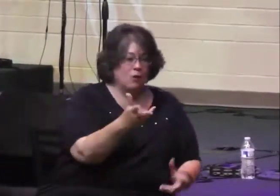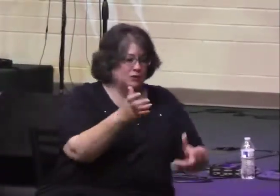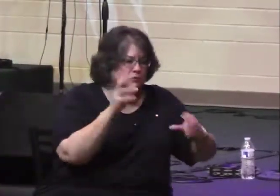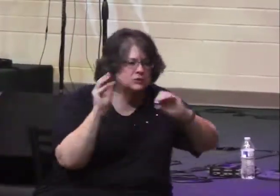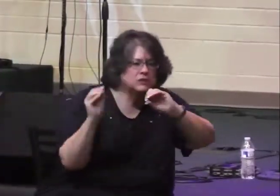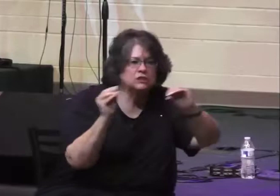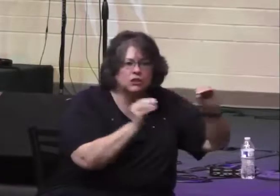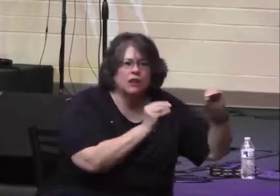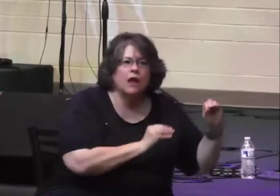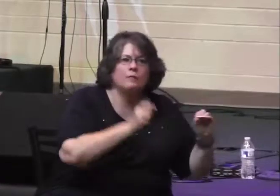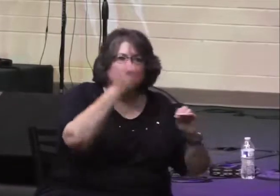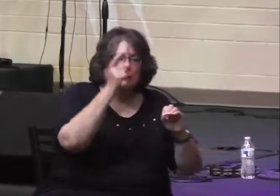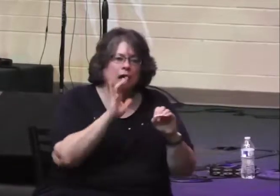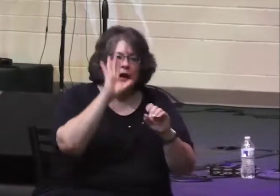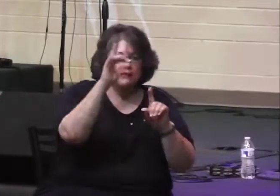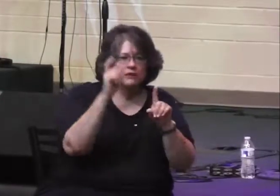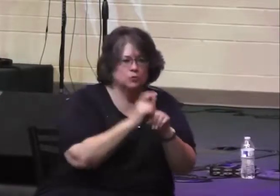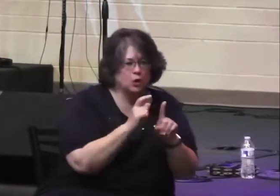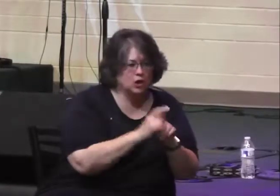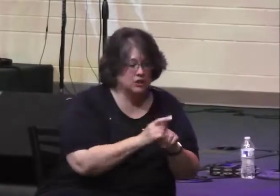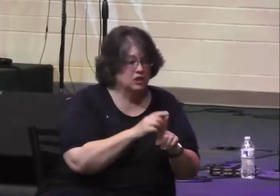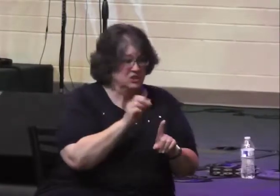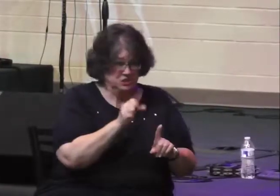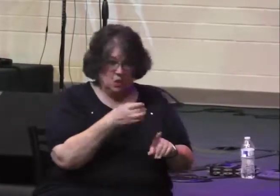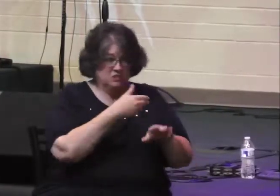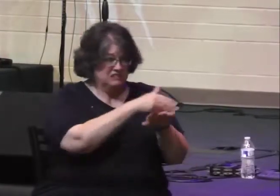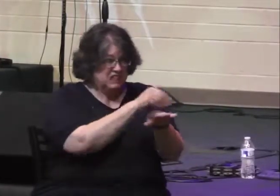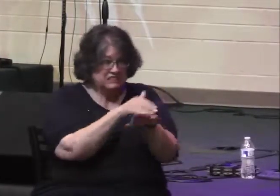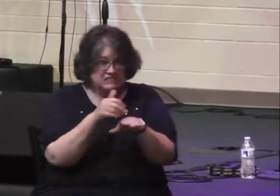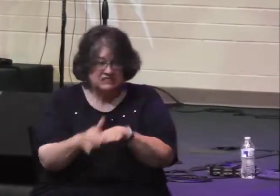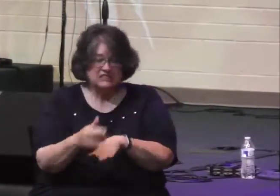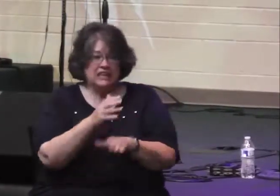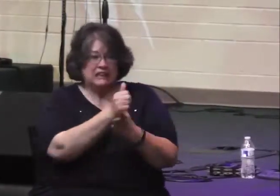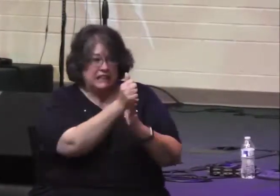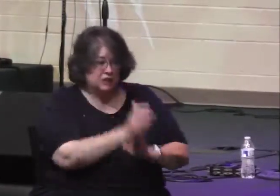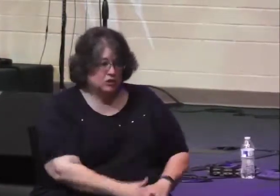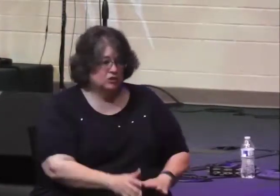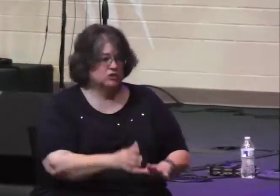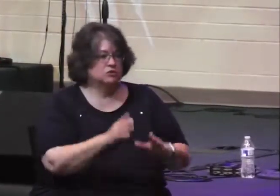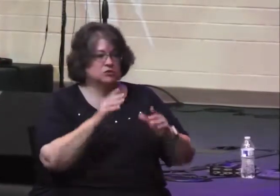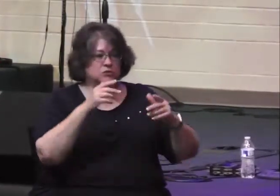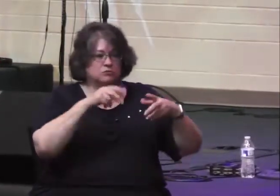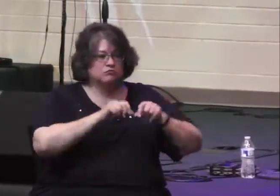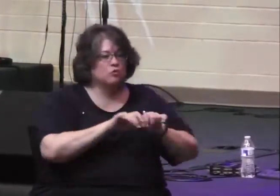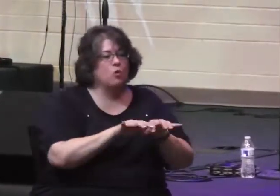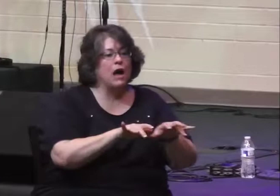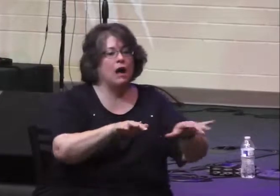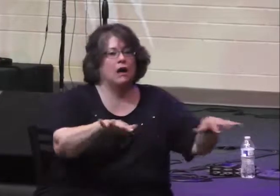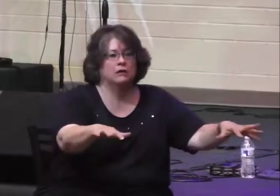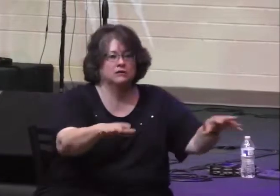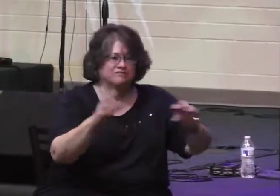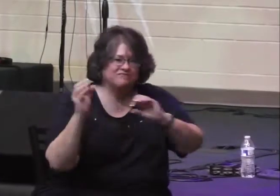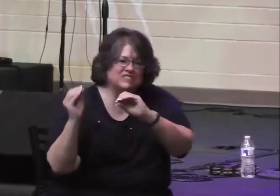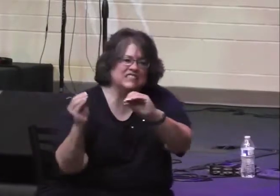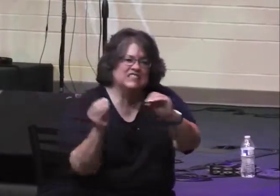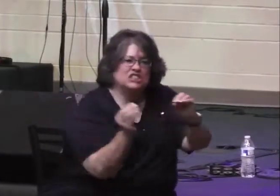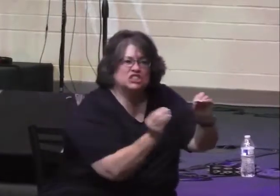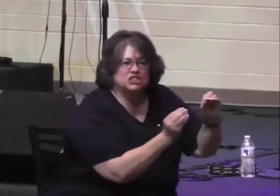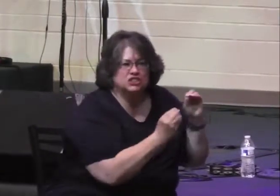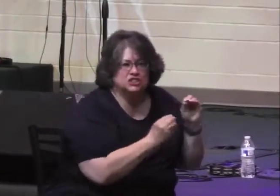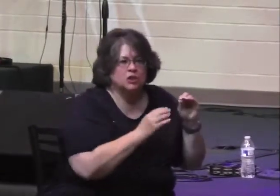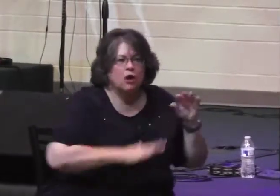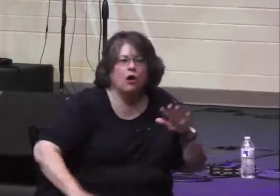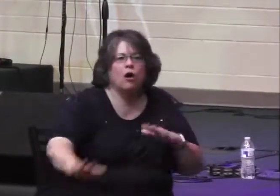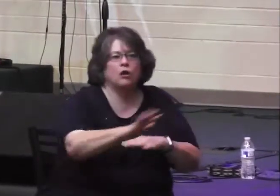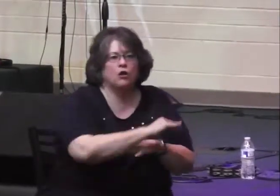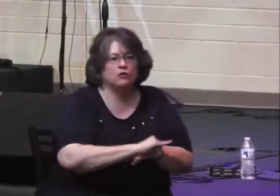We're told early on in his reign, he sends out some of his officials, some religious leaders to do this very thing. Chapter 17, verse 9